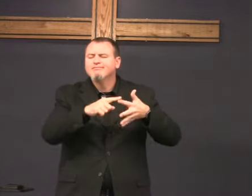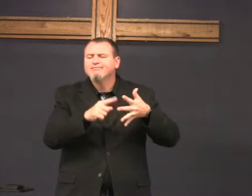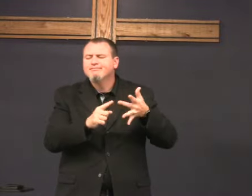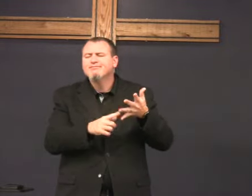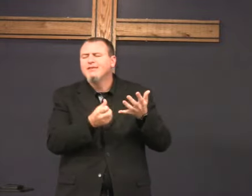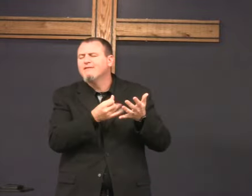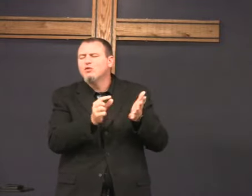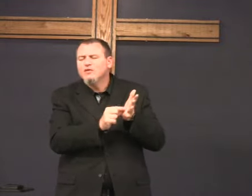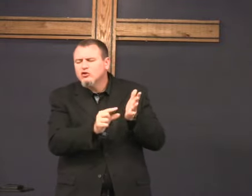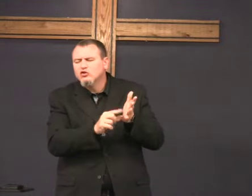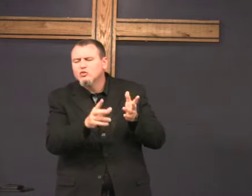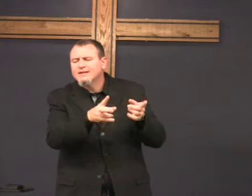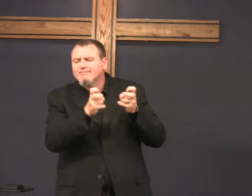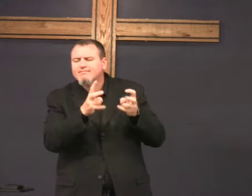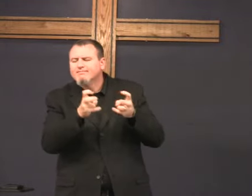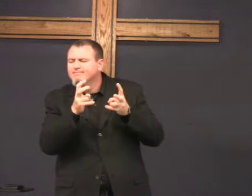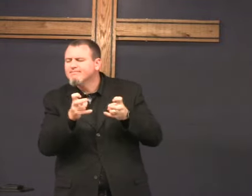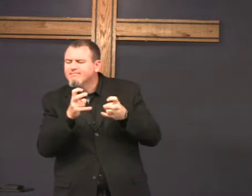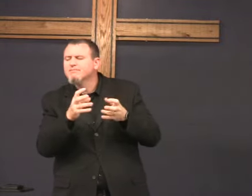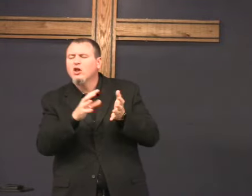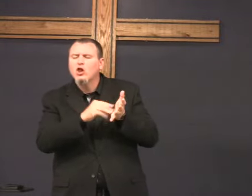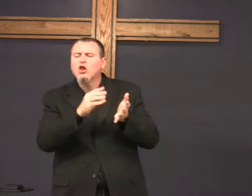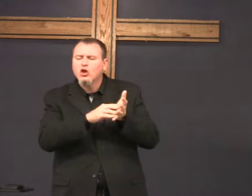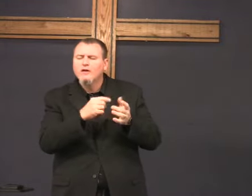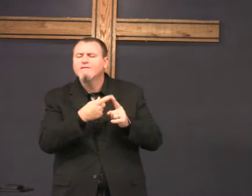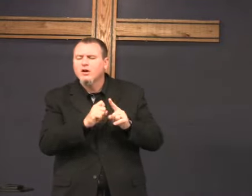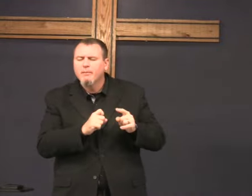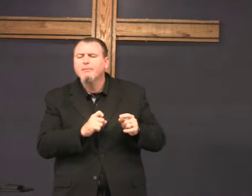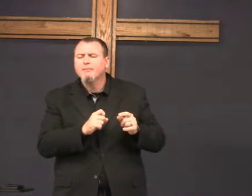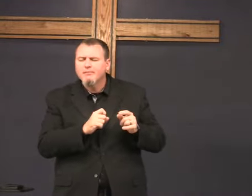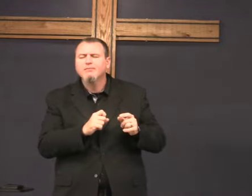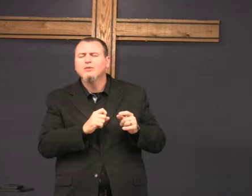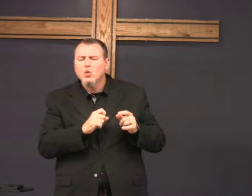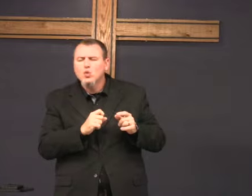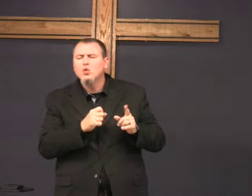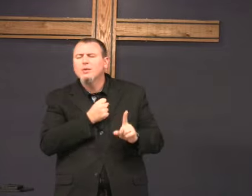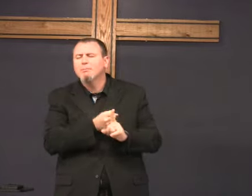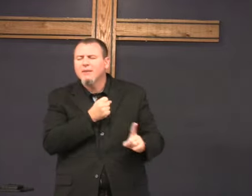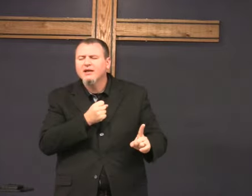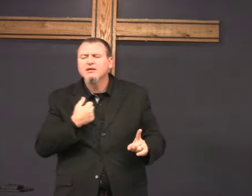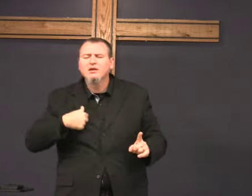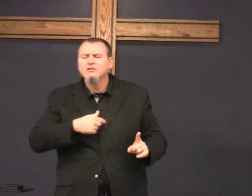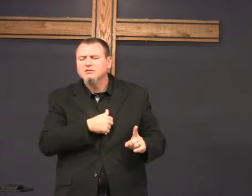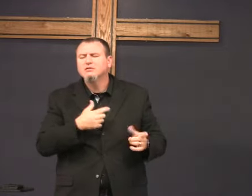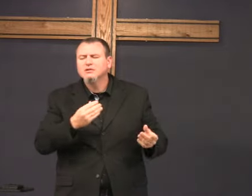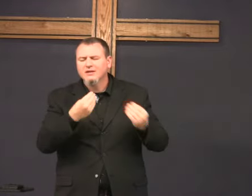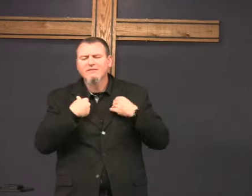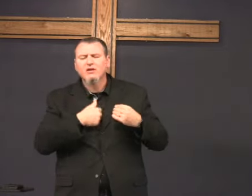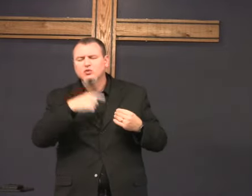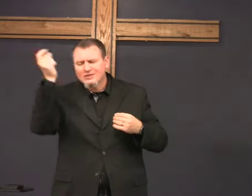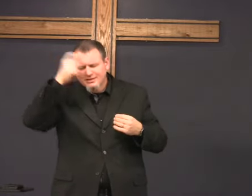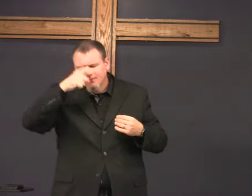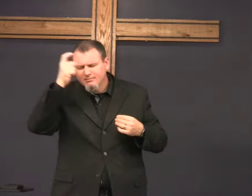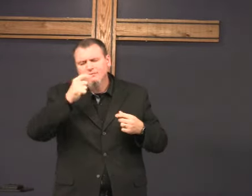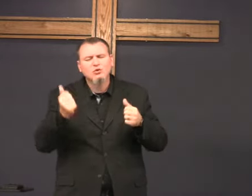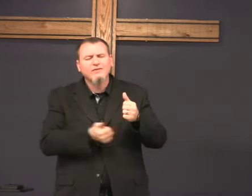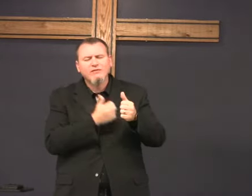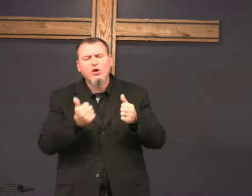chapter 15 and the verses that we've quoted we've learned how to make an impact on us give us the